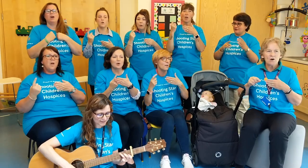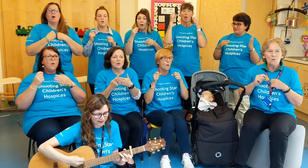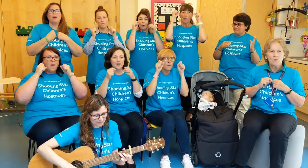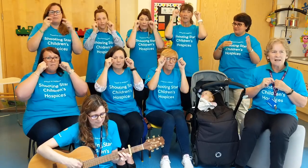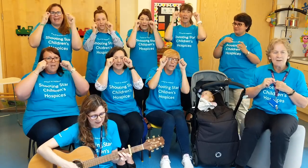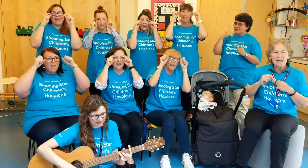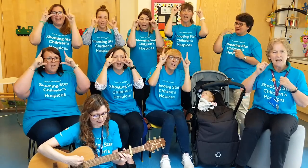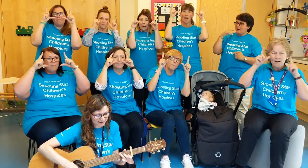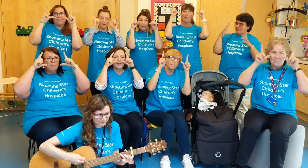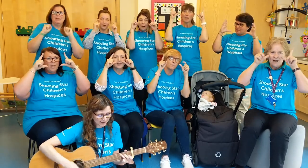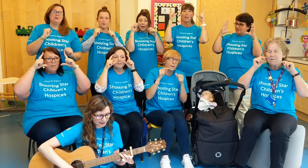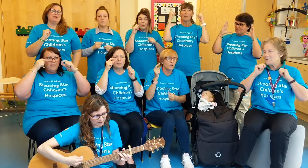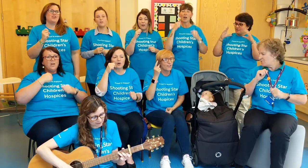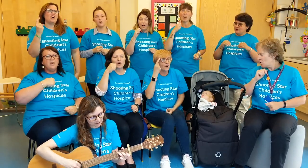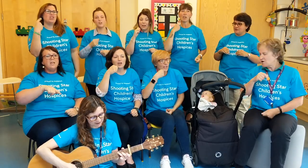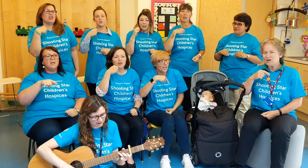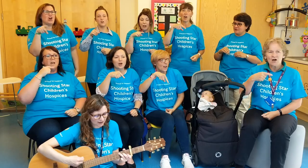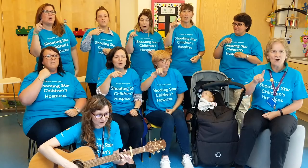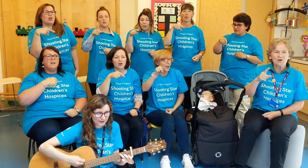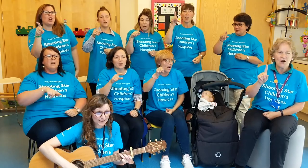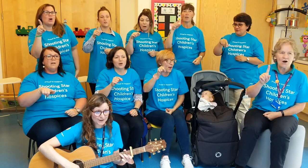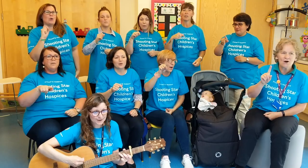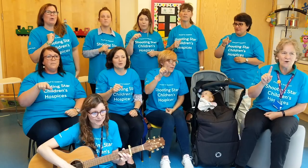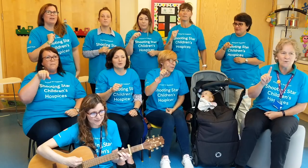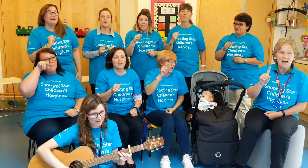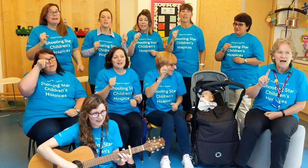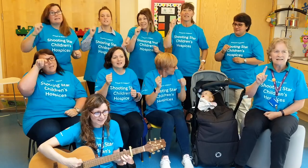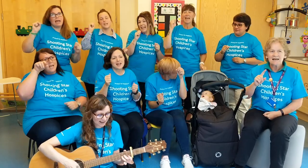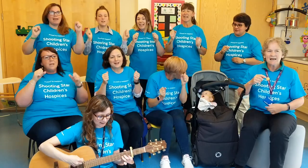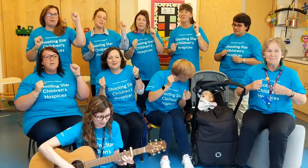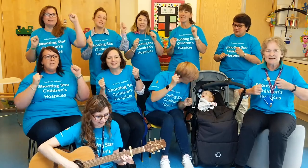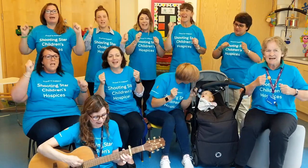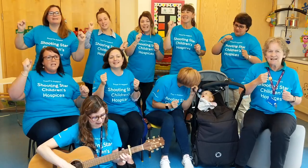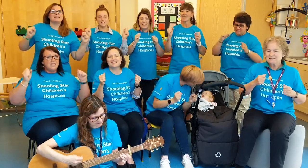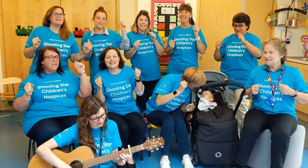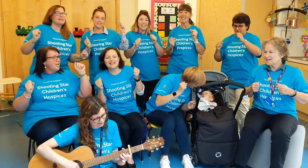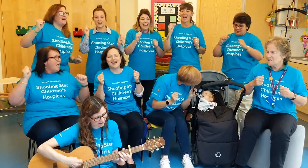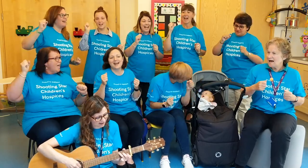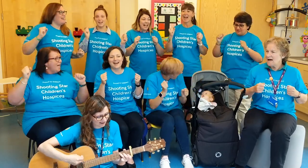Wake me up before you go-go Take me dancing tonight